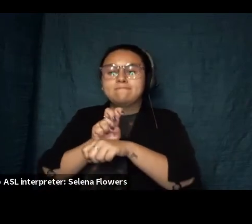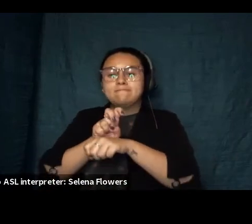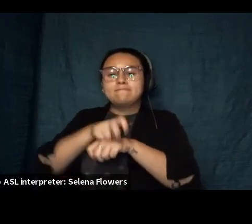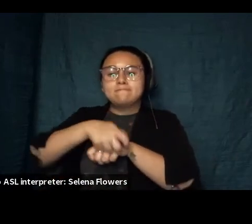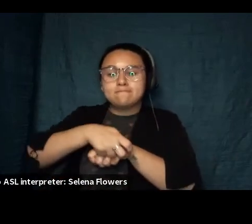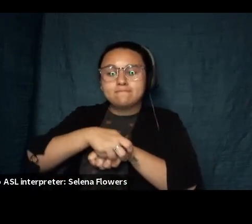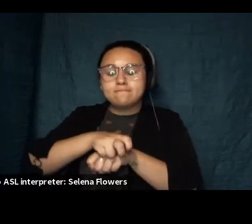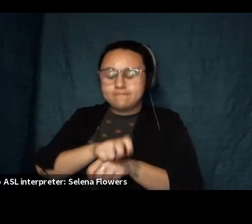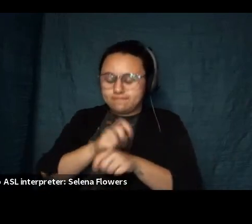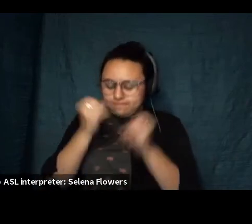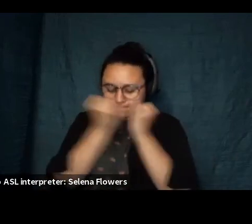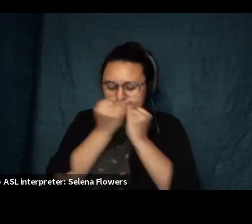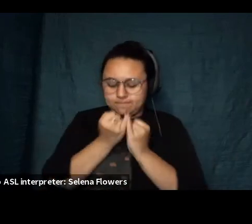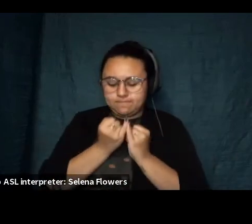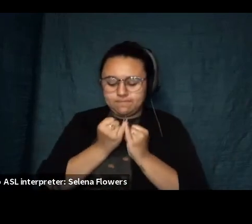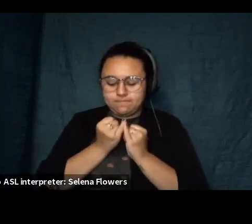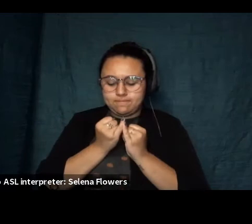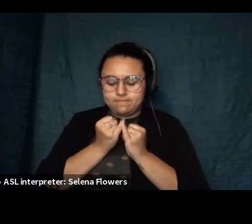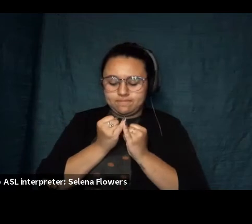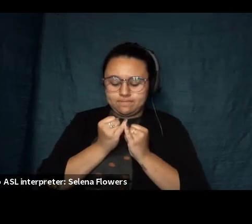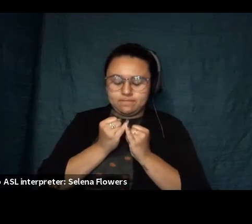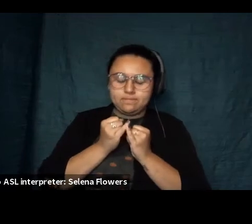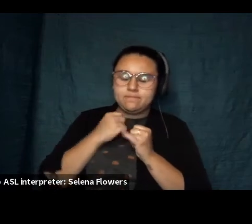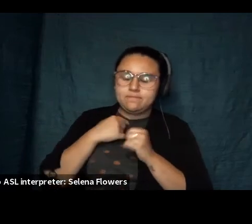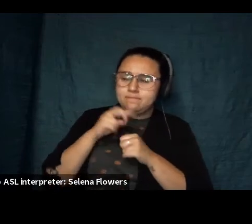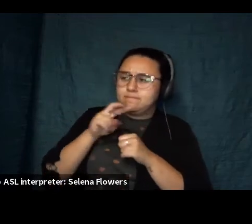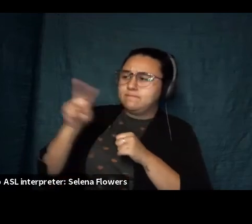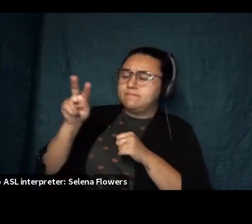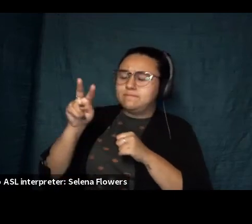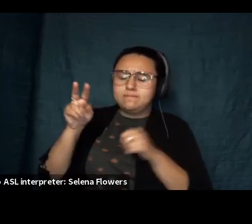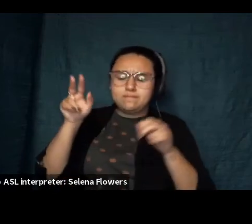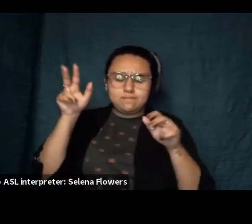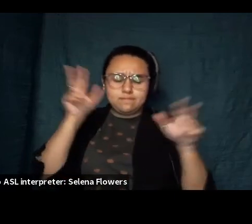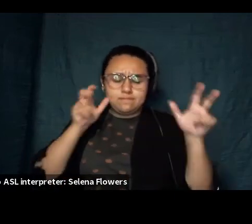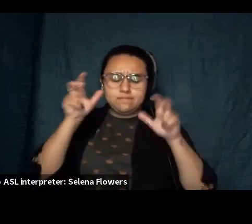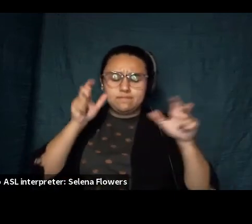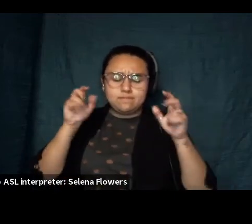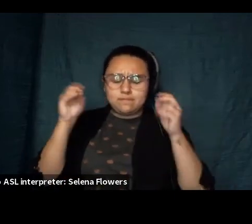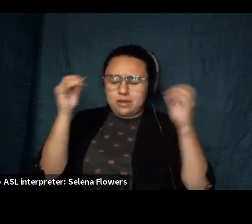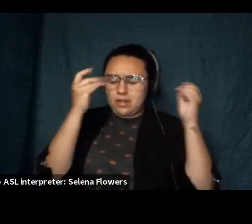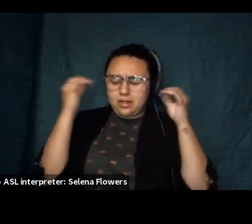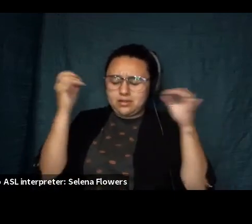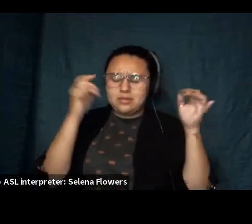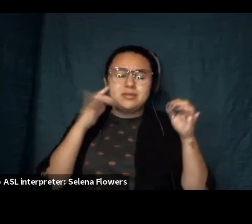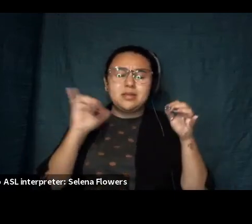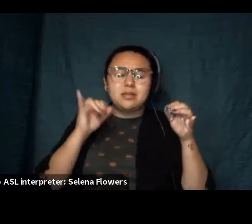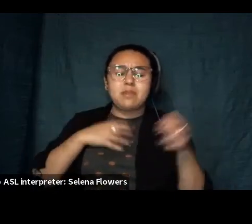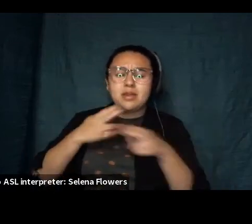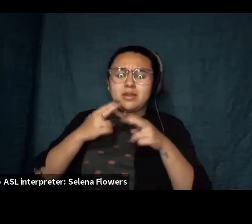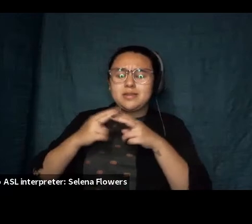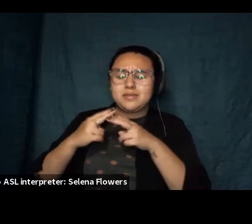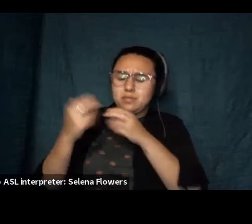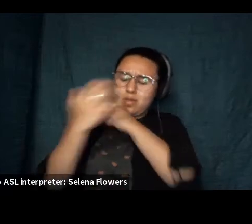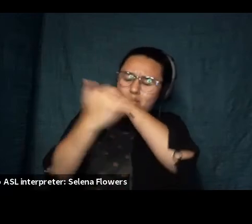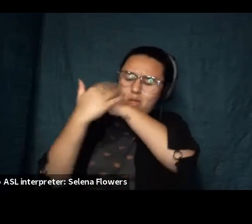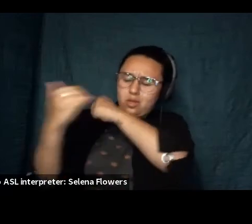i heard small murmurs that sounded like the second half of my name being whispered soft whooshes from an idling gaming